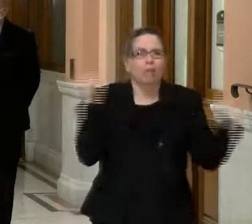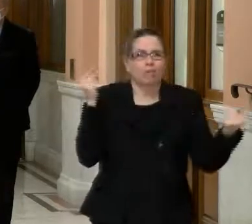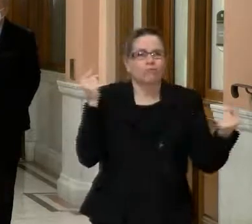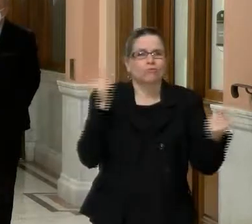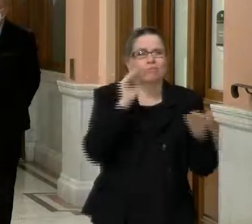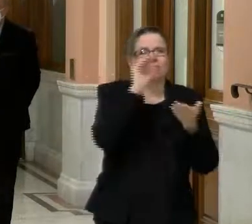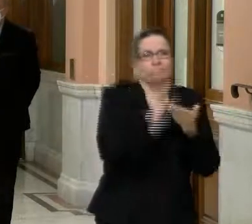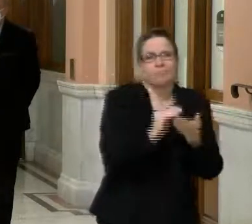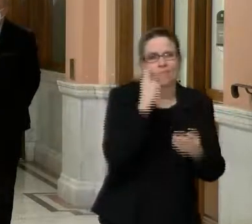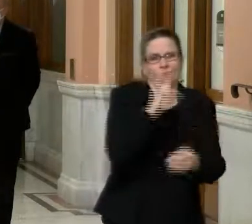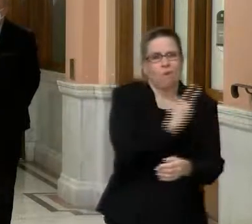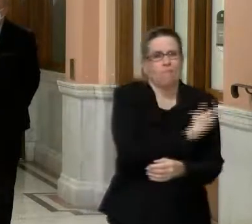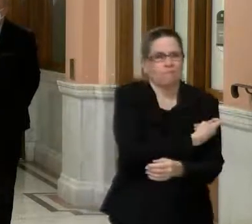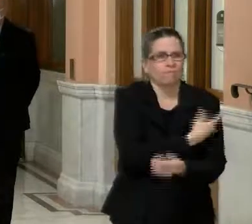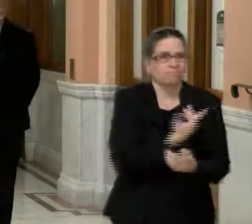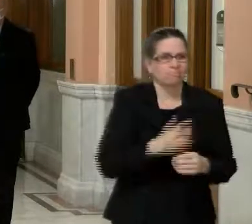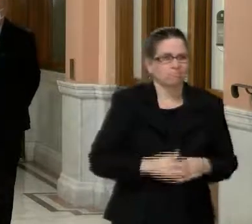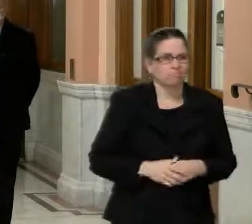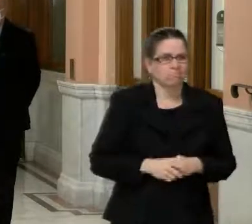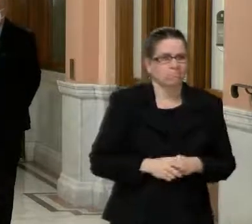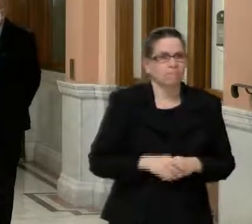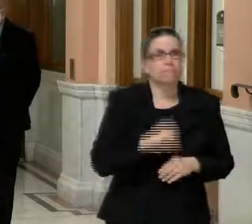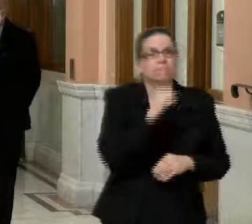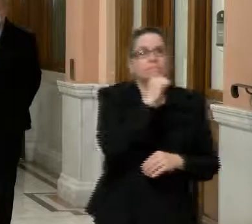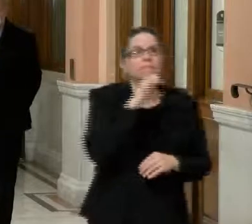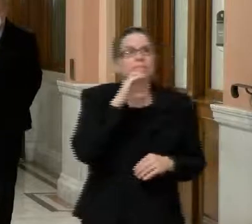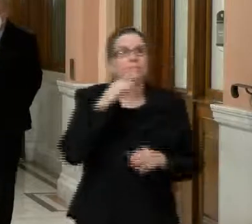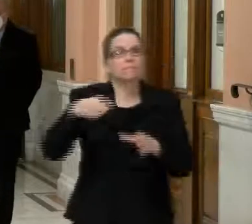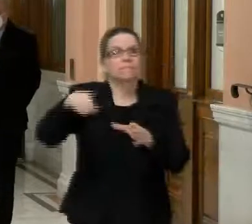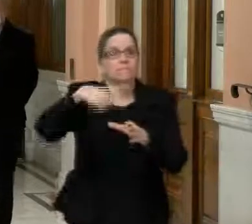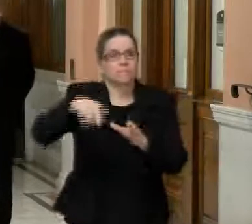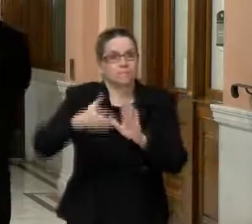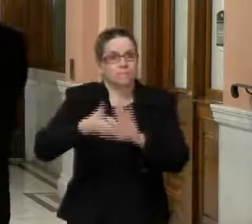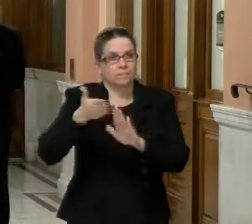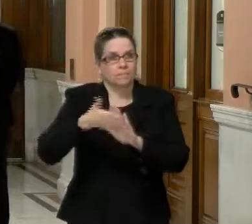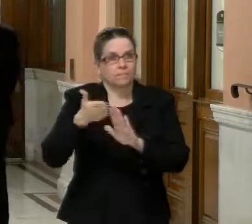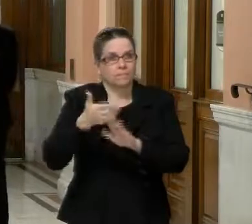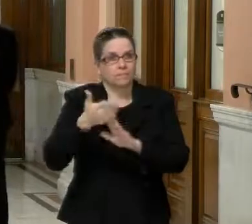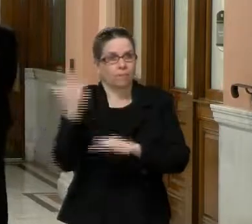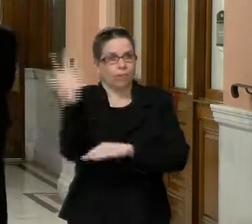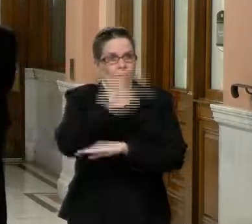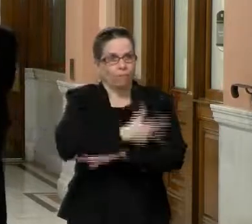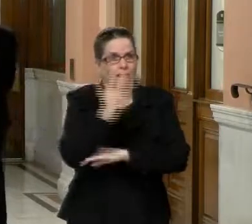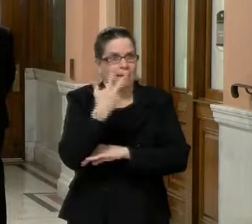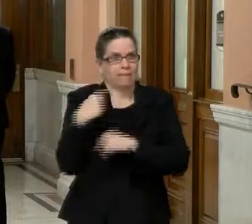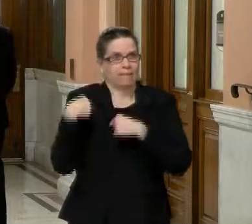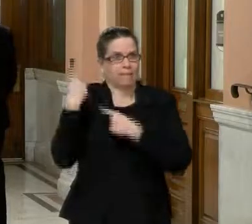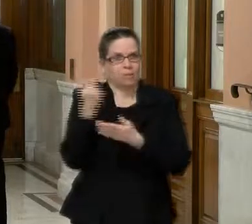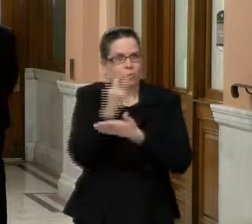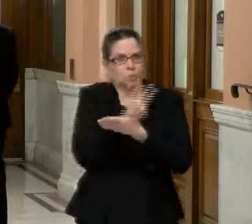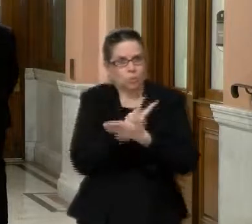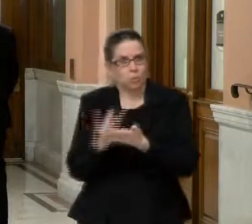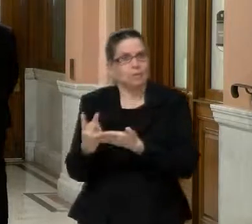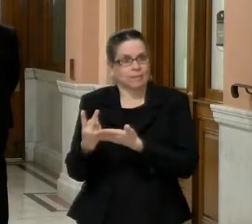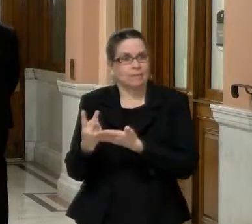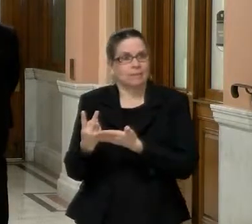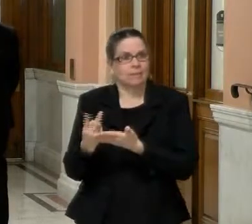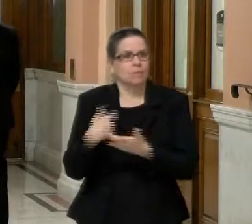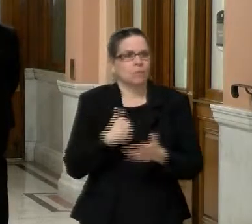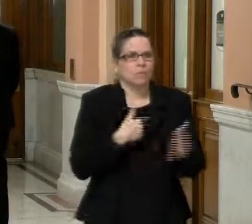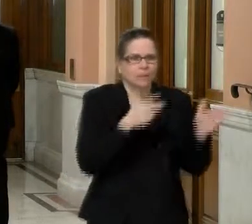has been running three days a week for these two weeks and there's big plans in place, uh, over the next,